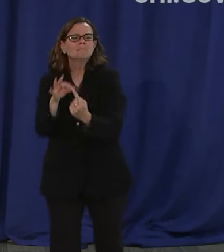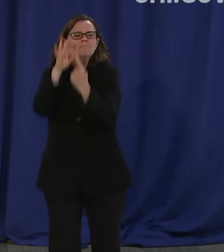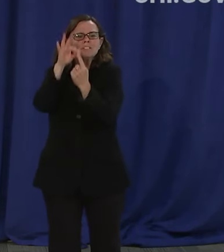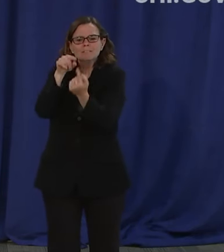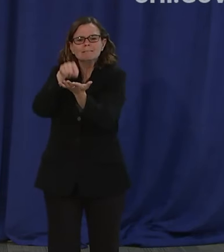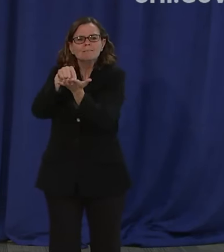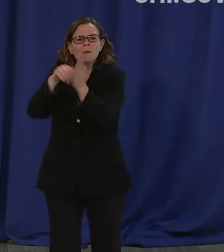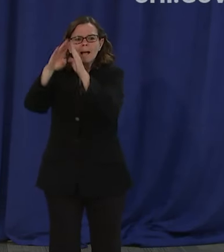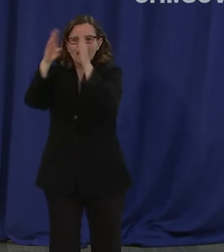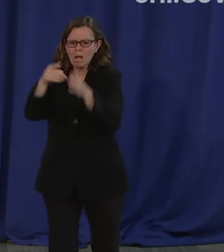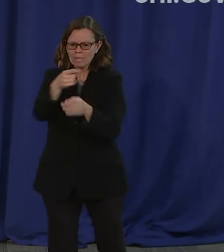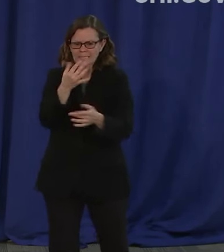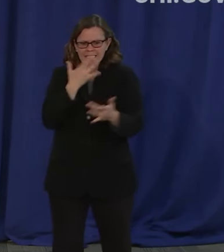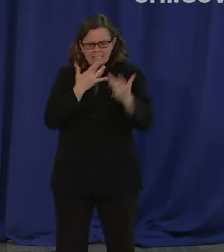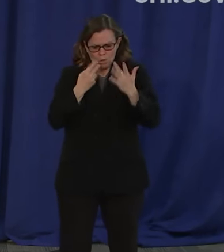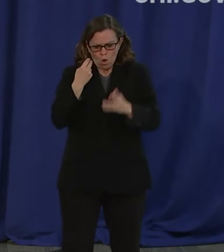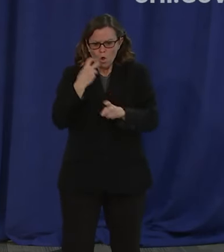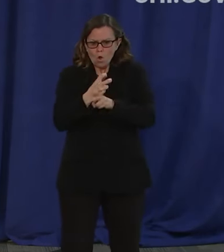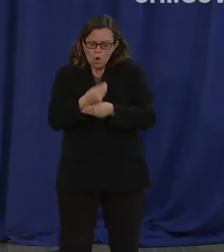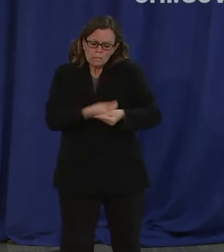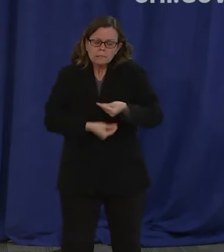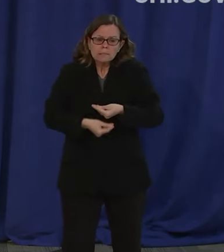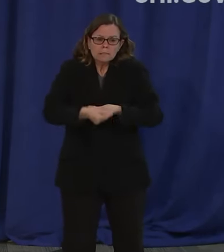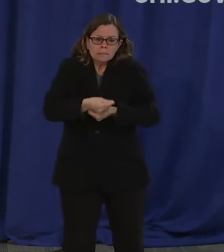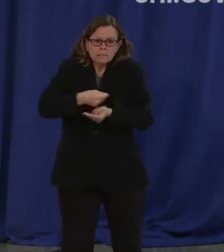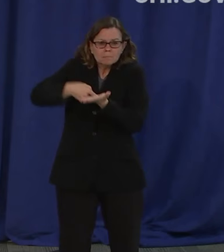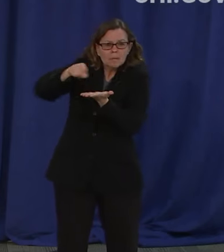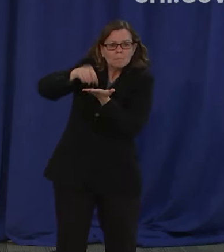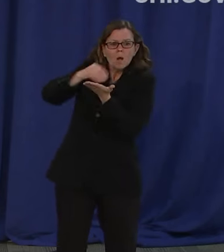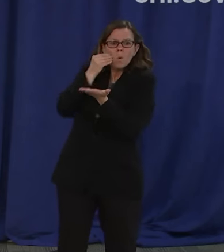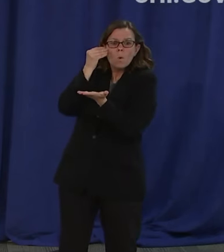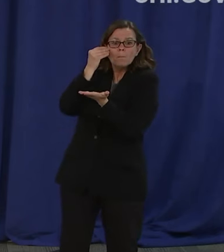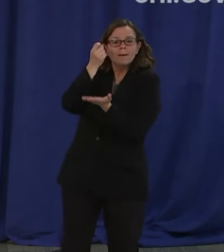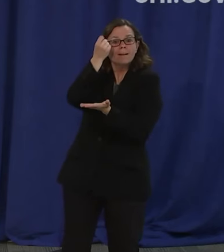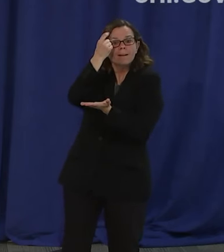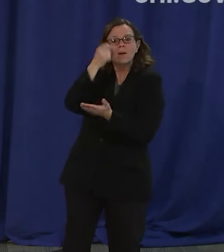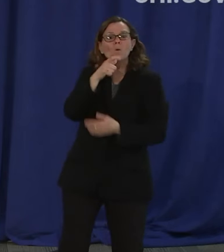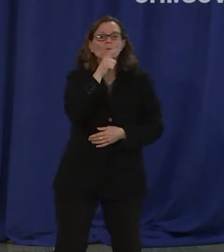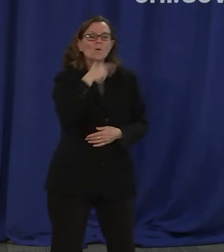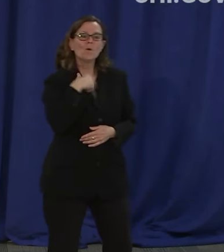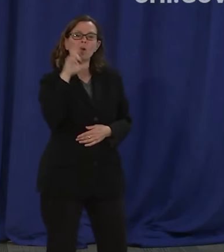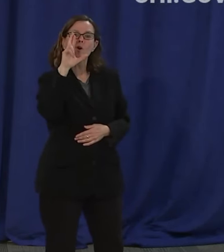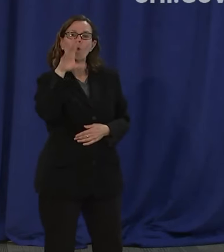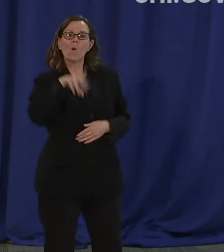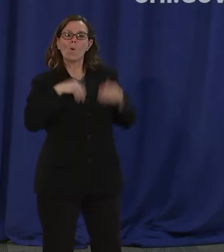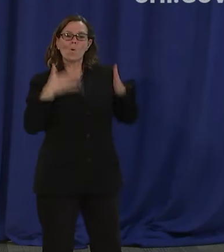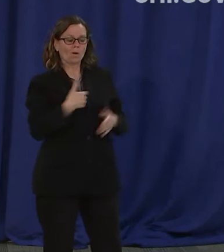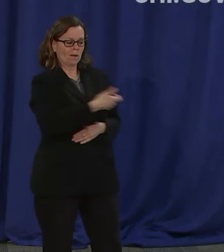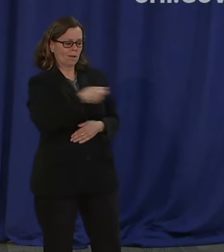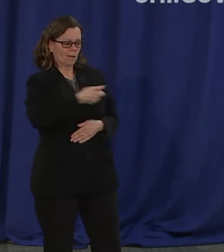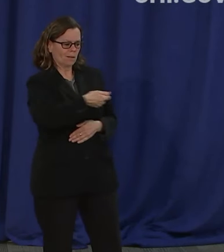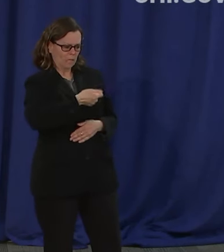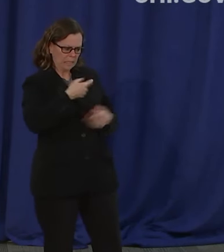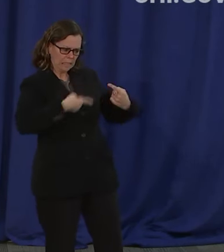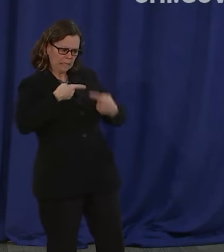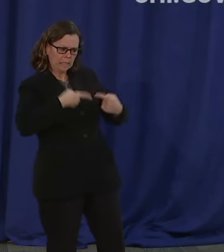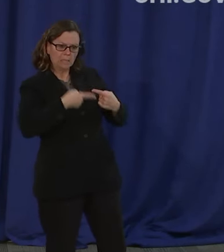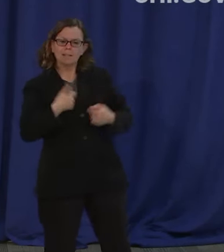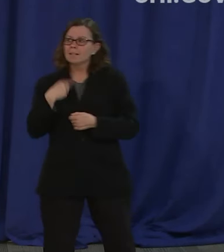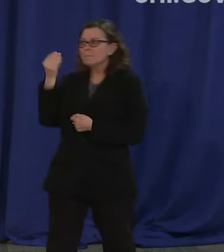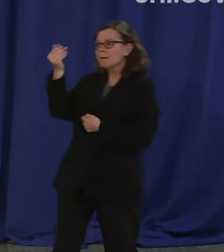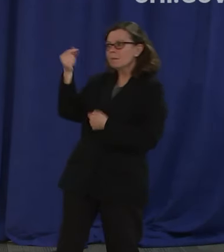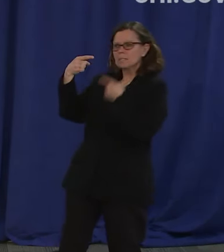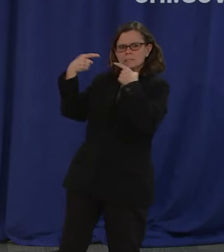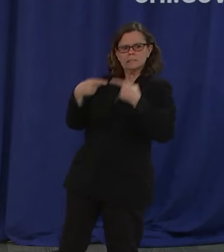putting owner and tenant at risk. To address this, the ERAMP ordinance provides $3 million to help